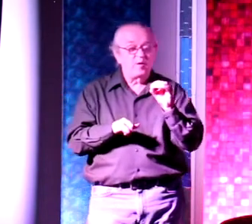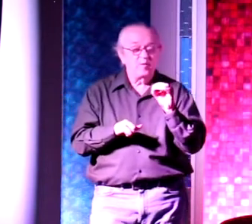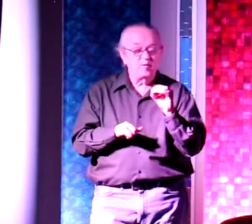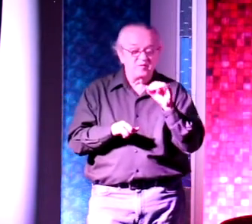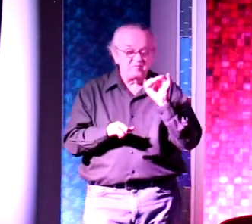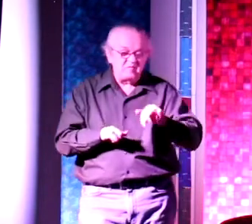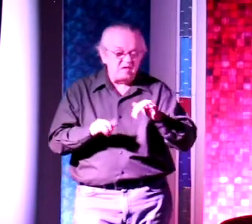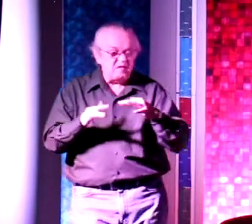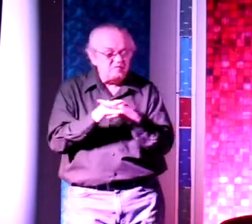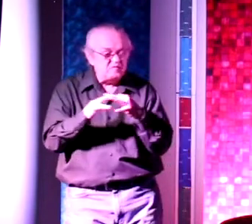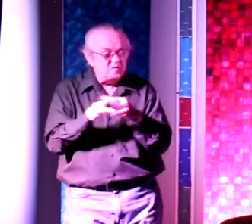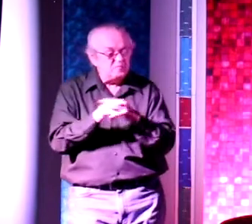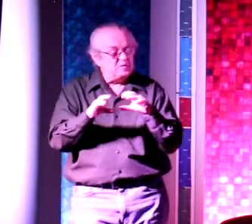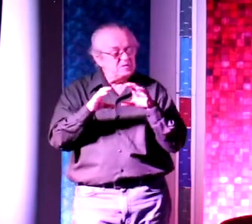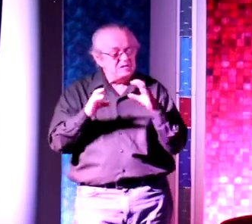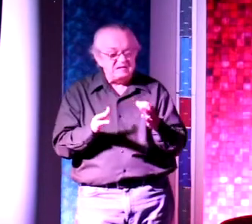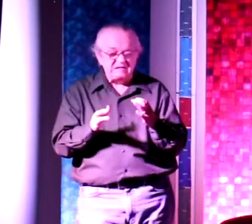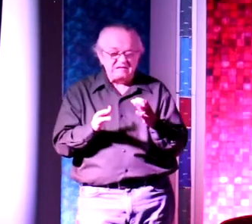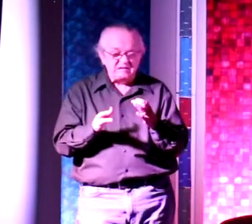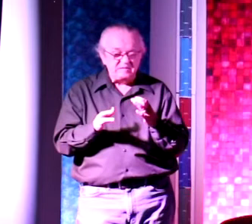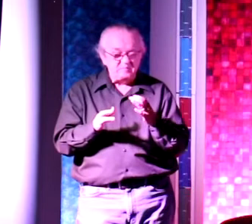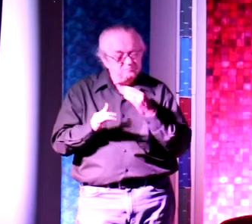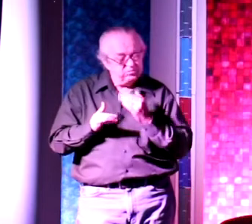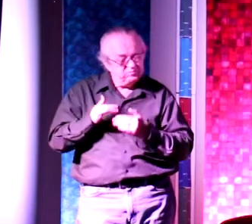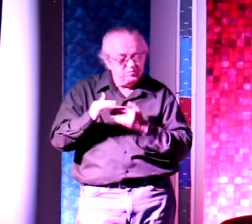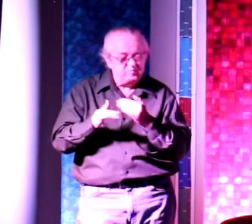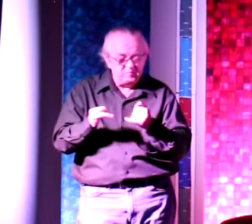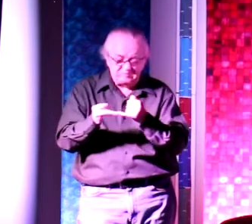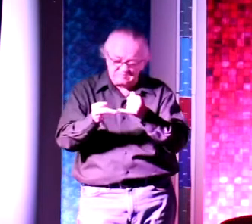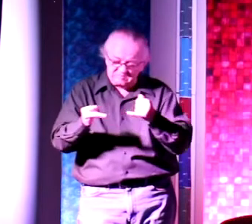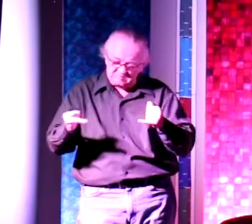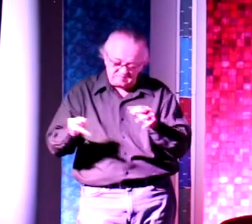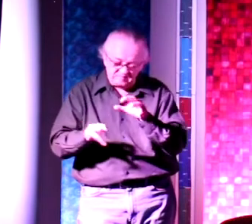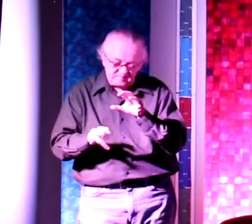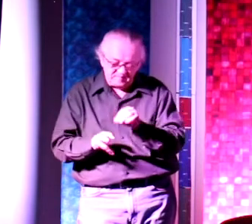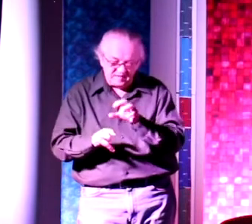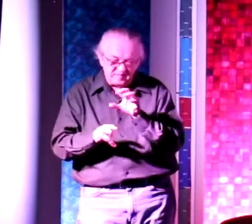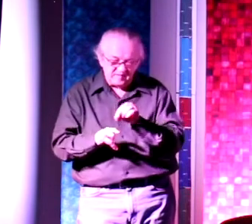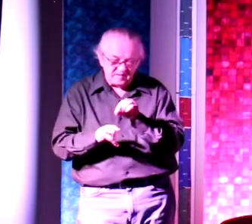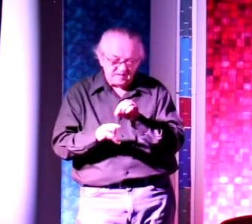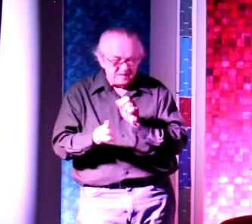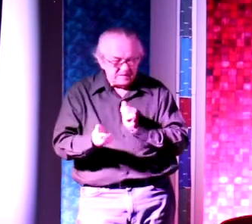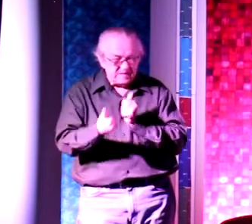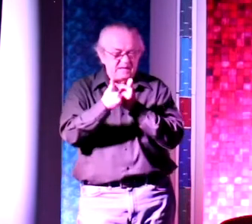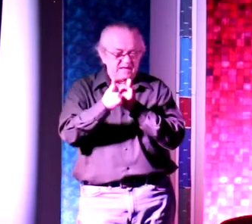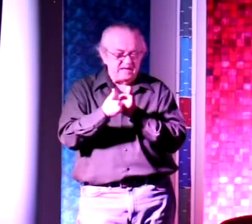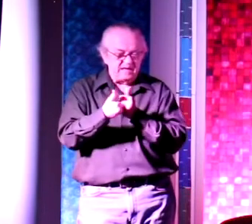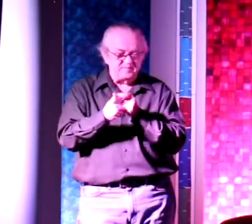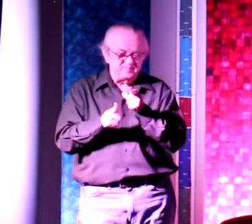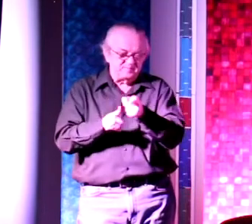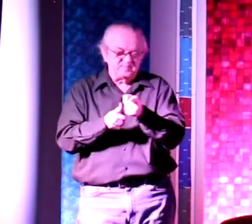team was at the 50-yard line and they were facing the state defending state champions.